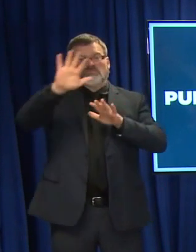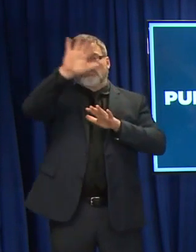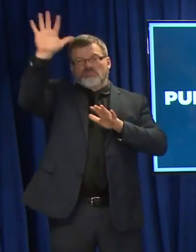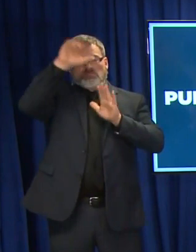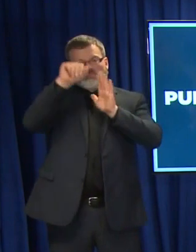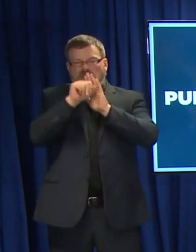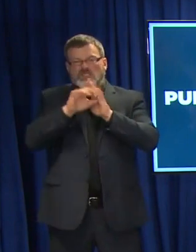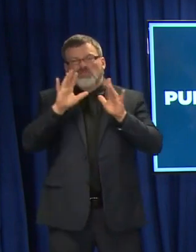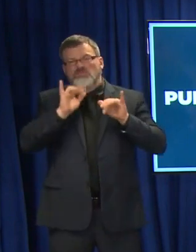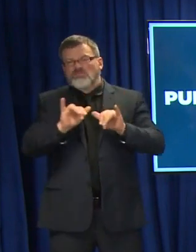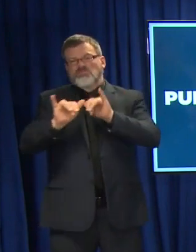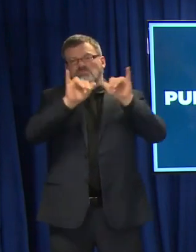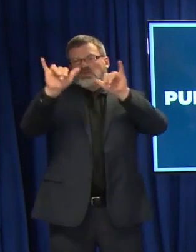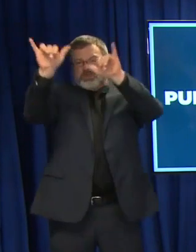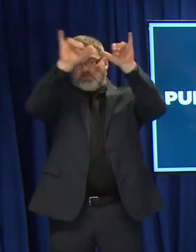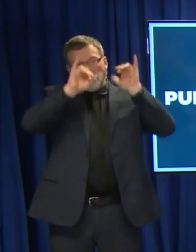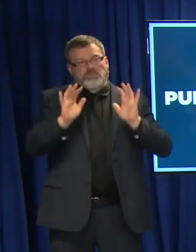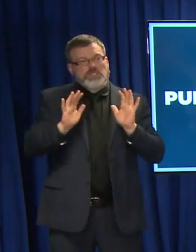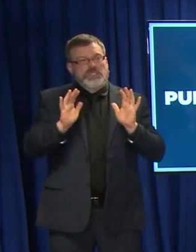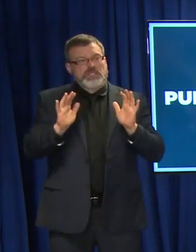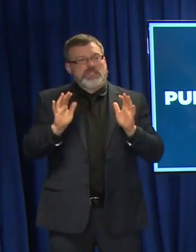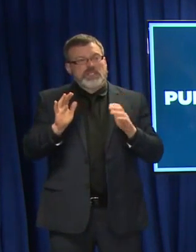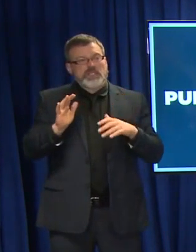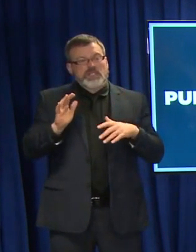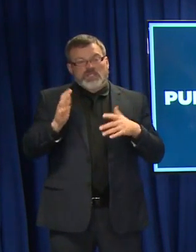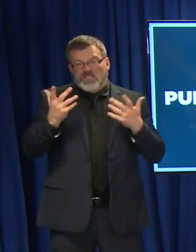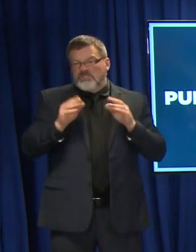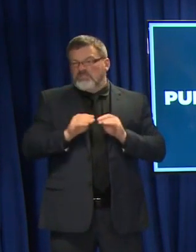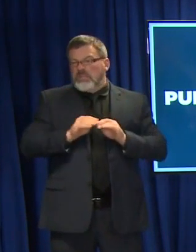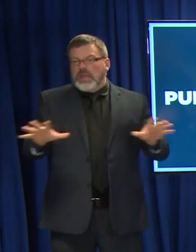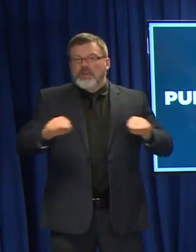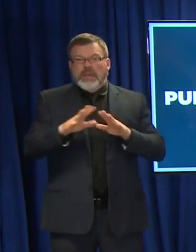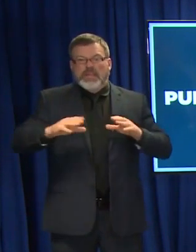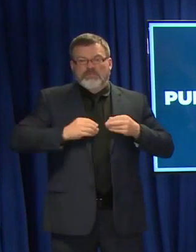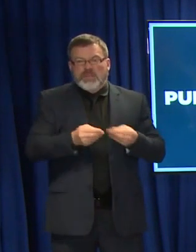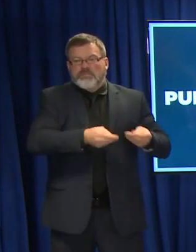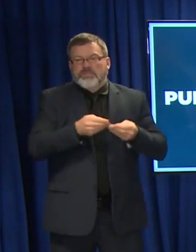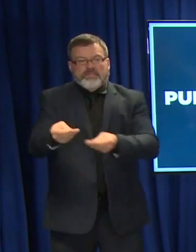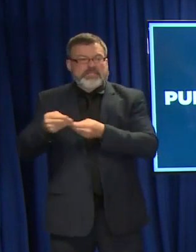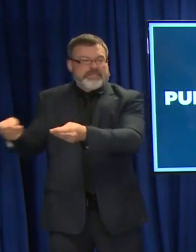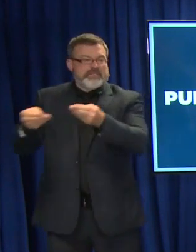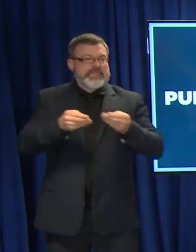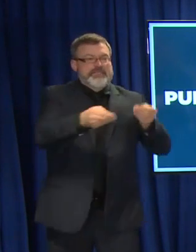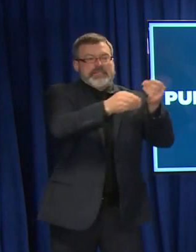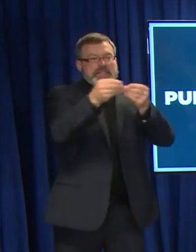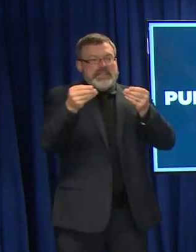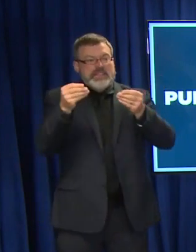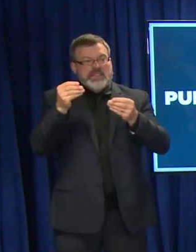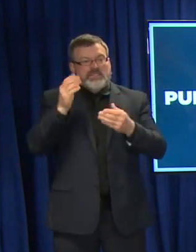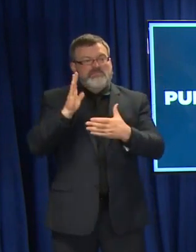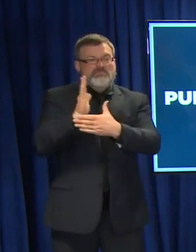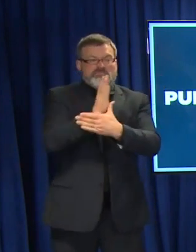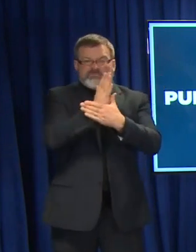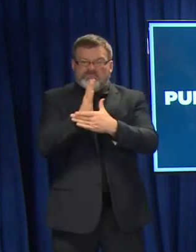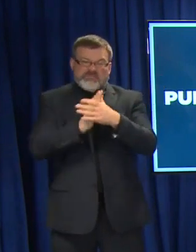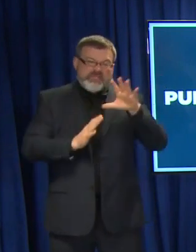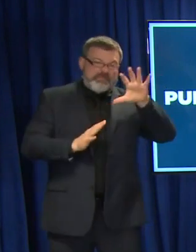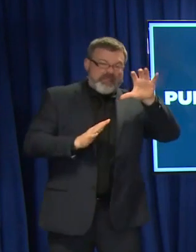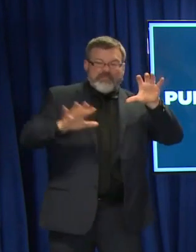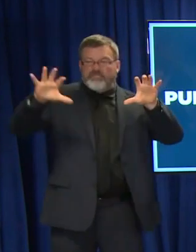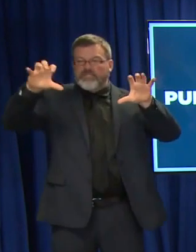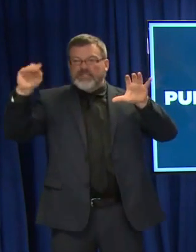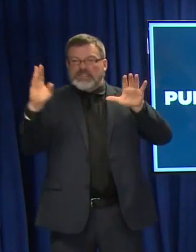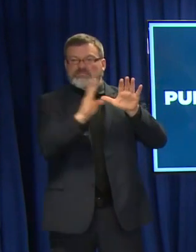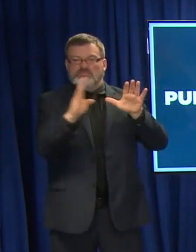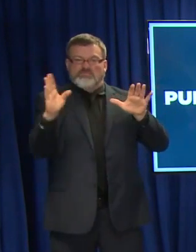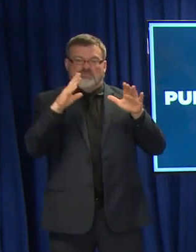a higher substantial level of community transmission statewide we are averaging 500 to 550 new infections per day and our